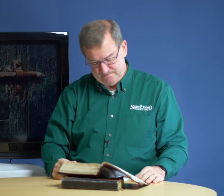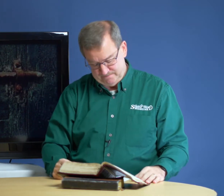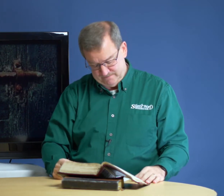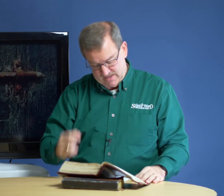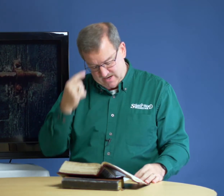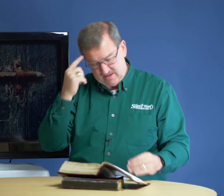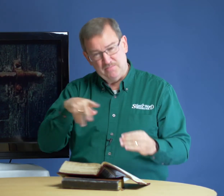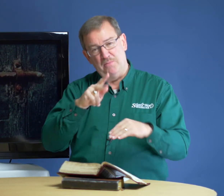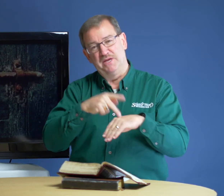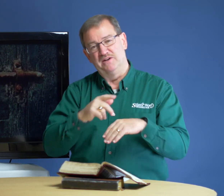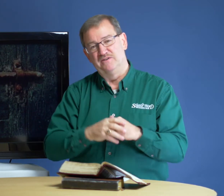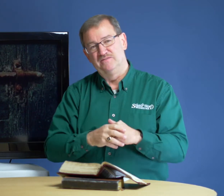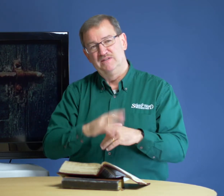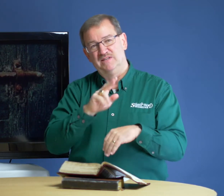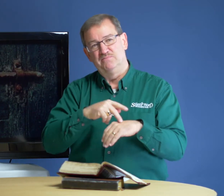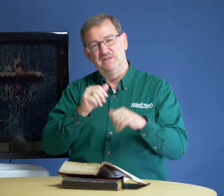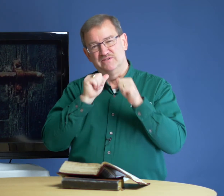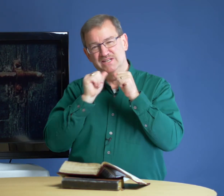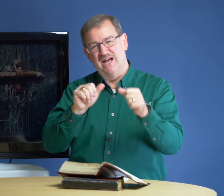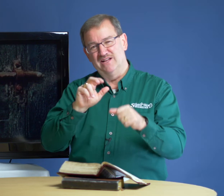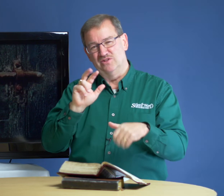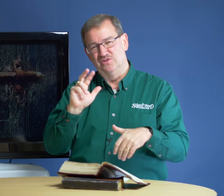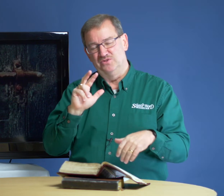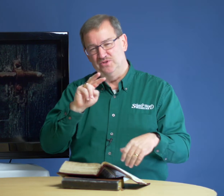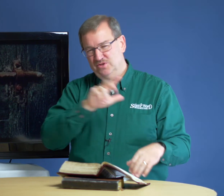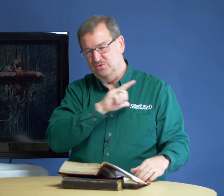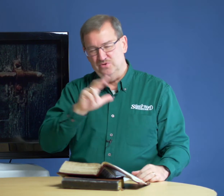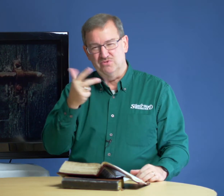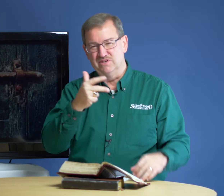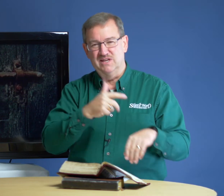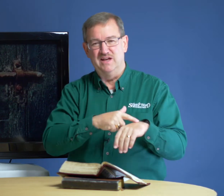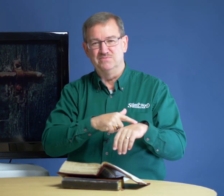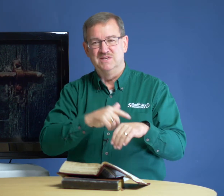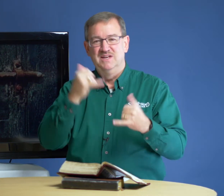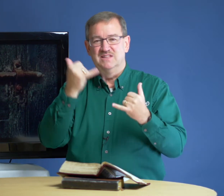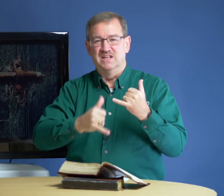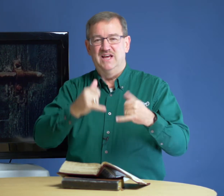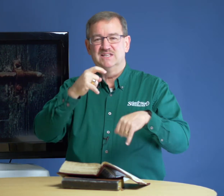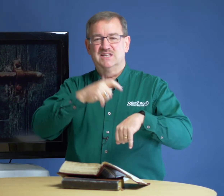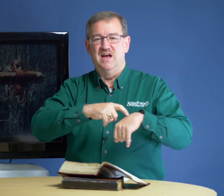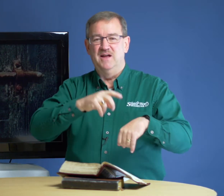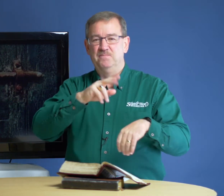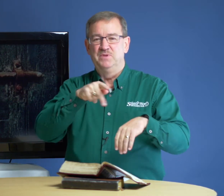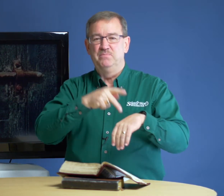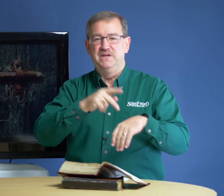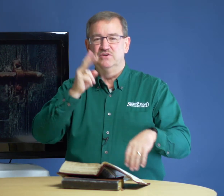I think about Peter. Peter denied the Lord three times. The last time Peter